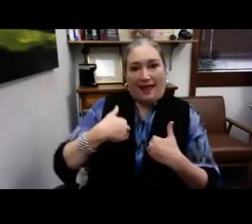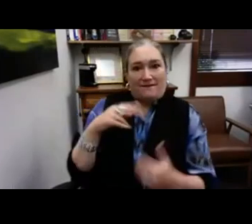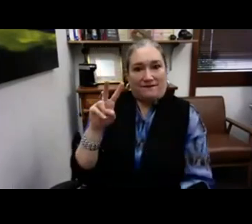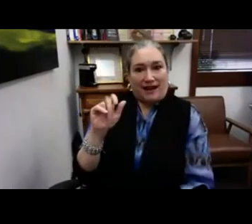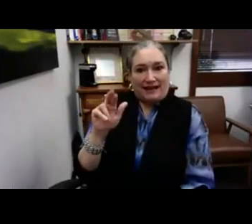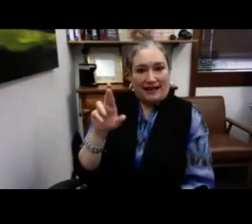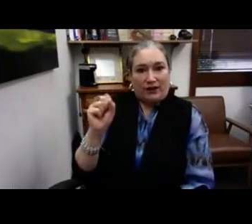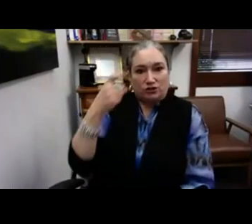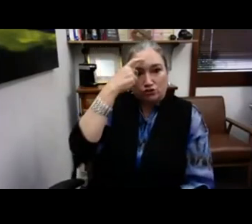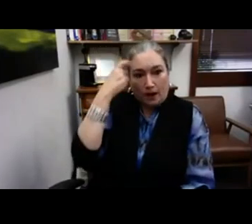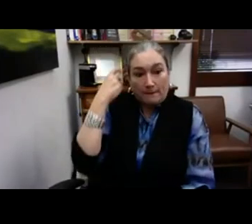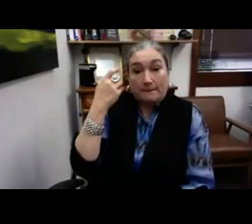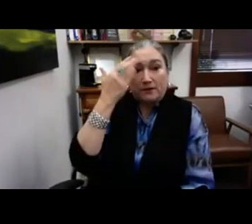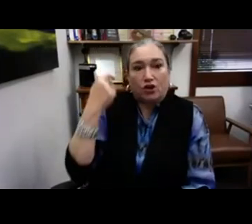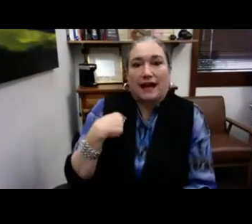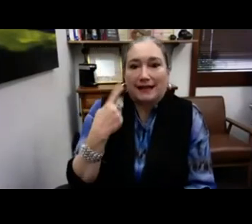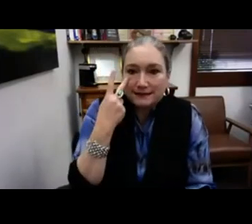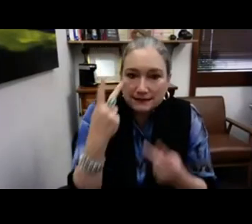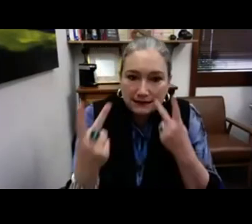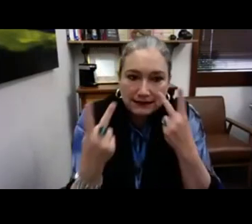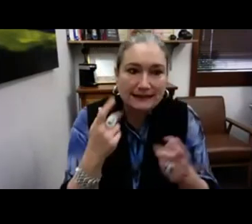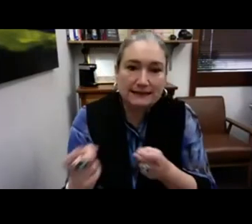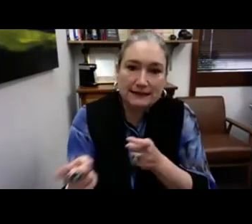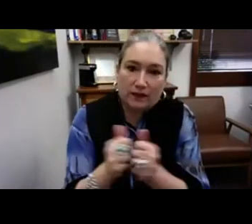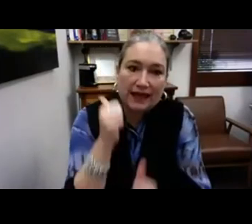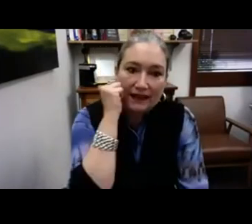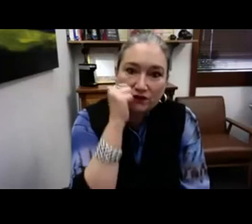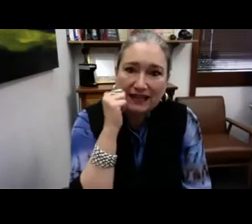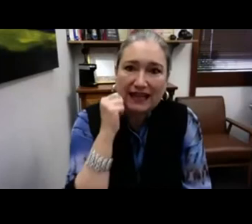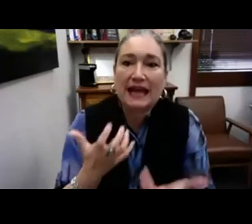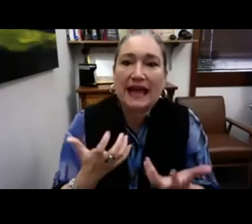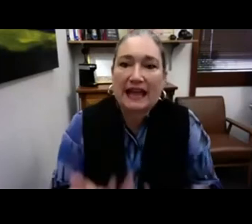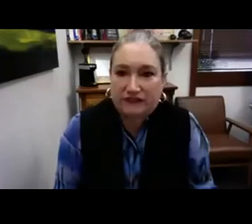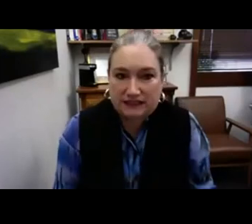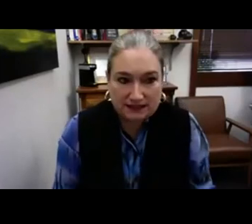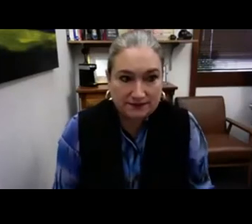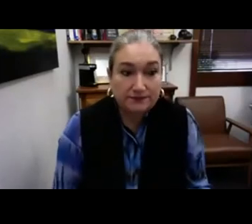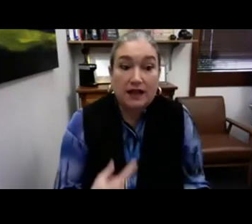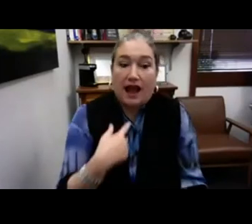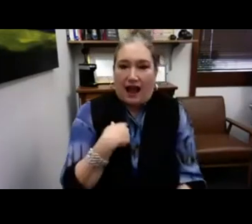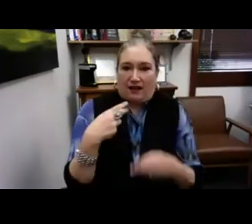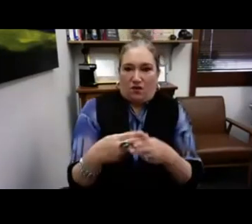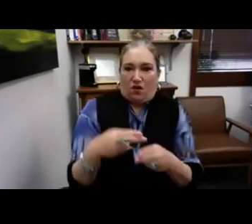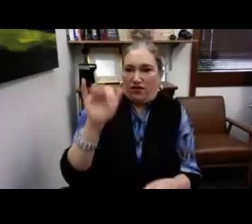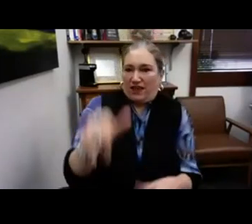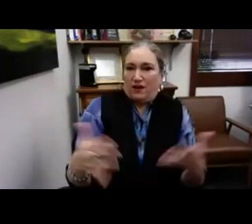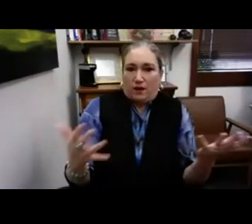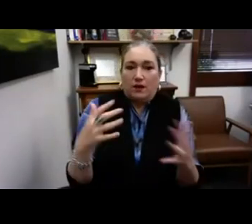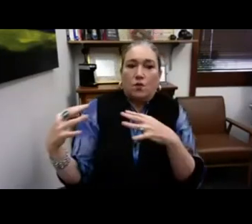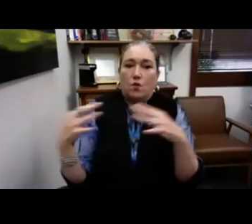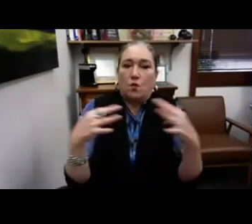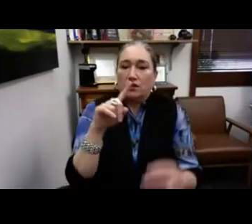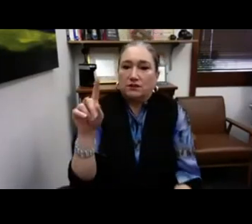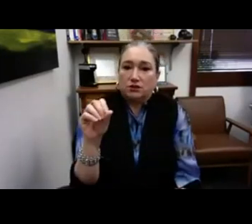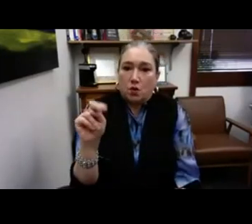deaf school and a deaf family, but I have vicarious trauma because I see, and I dealt with it every day and it's heavy.